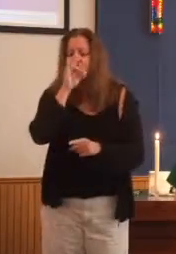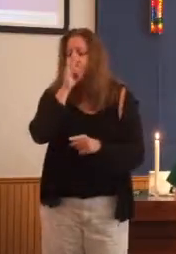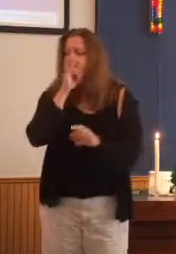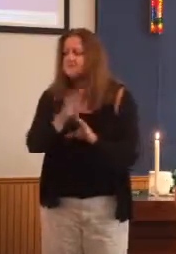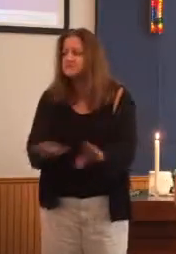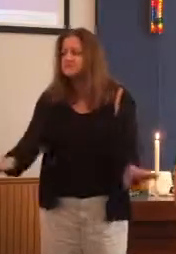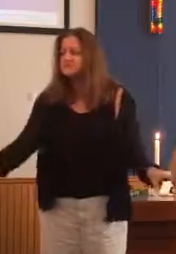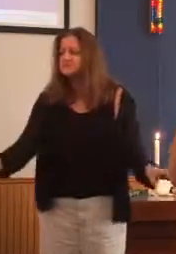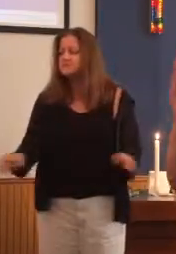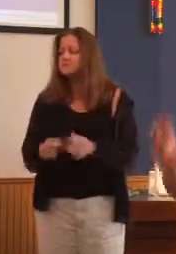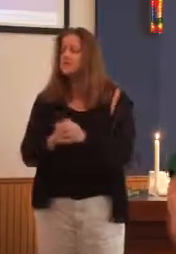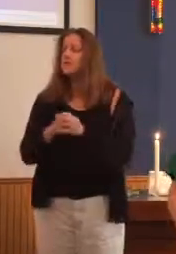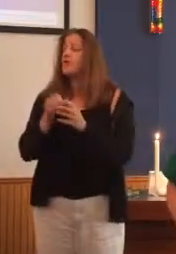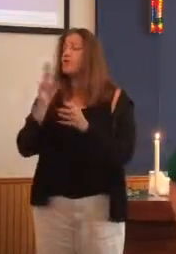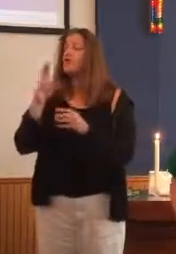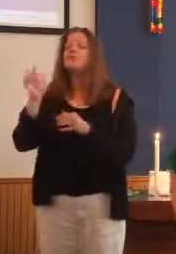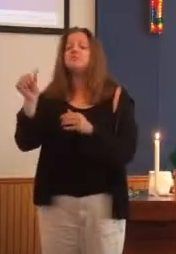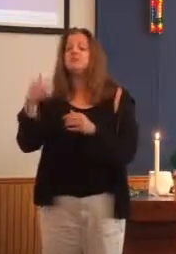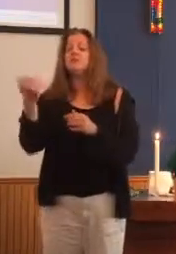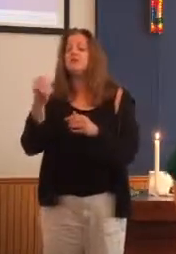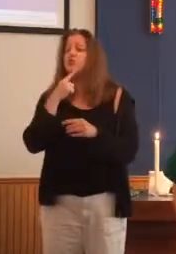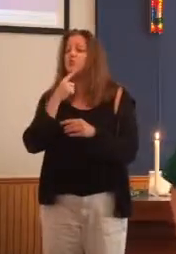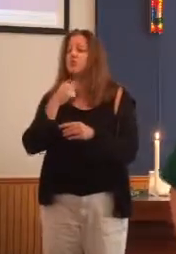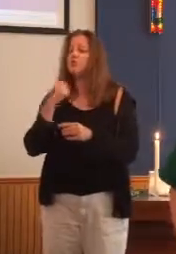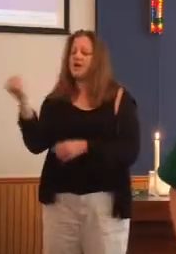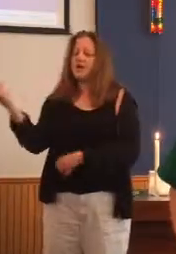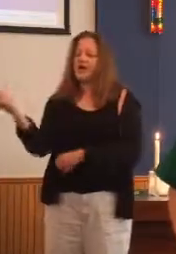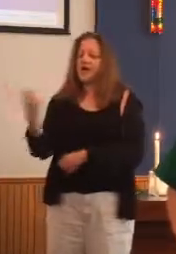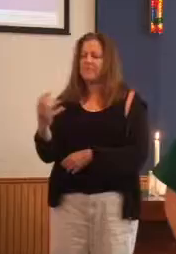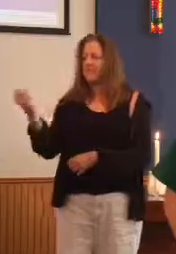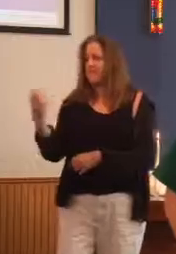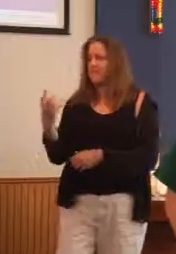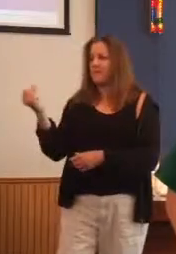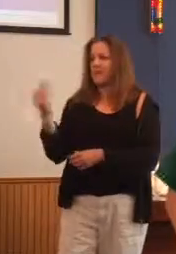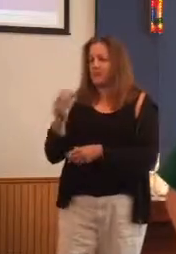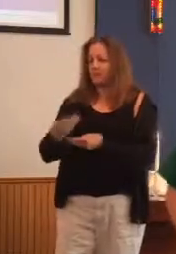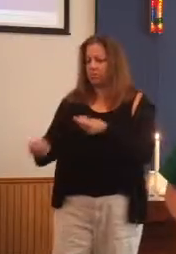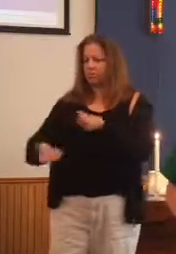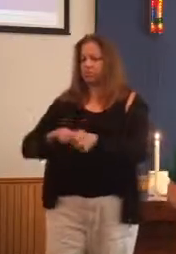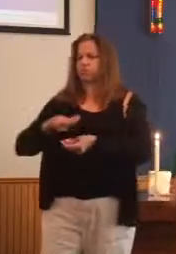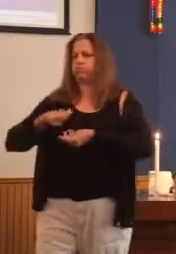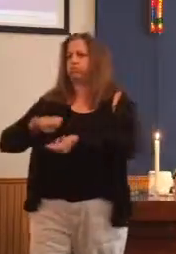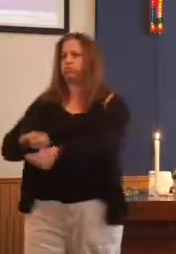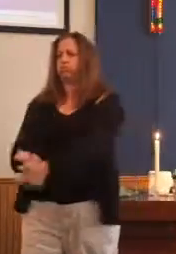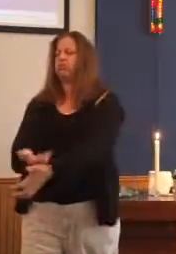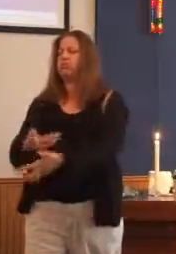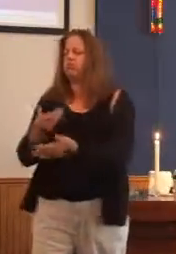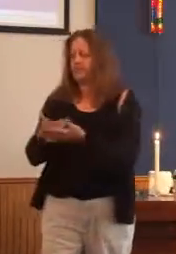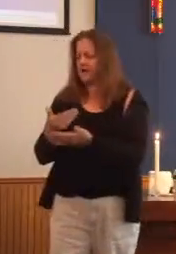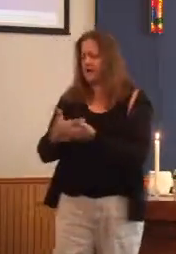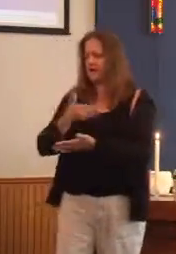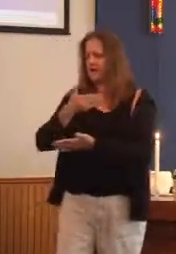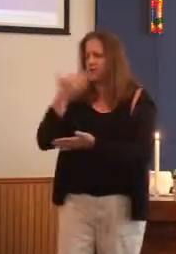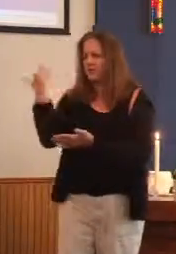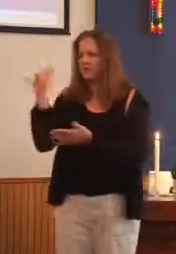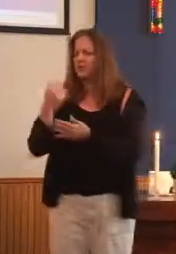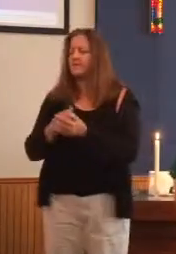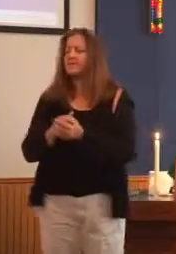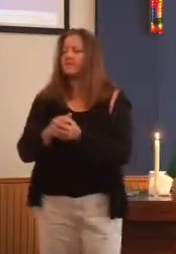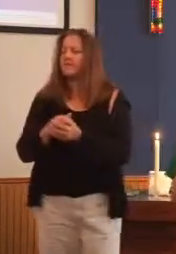What about somebody who gambles the family's money away? You know, instant obedience is